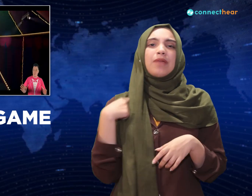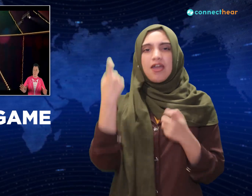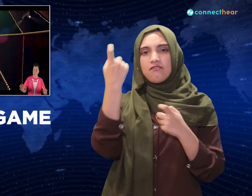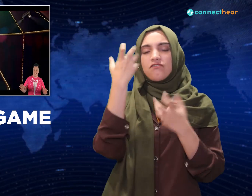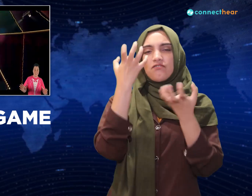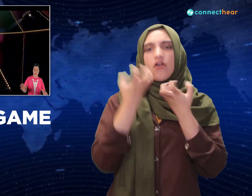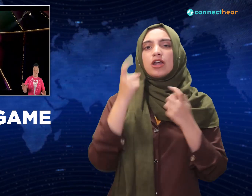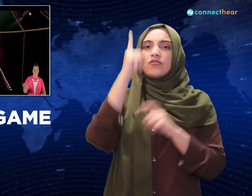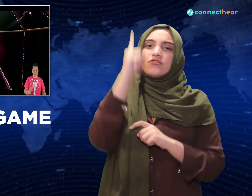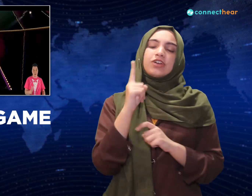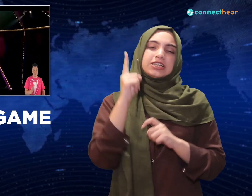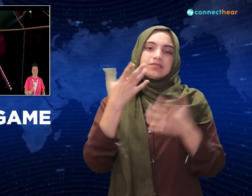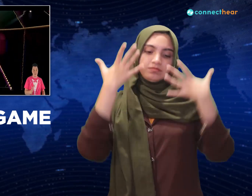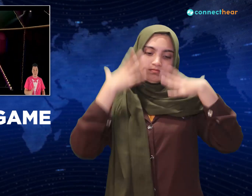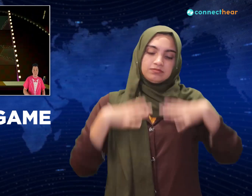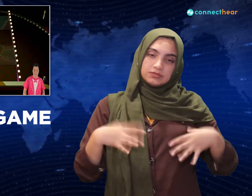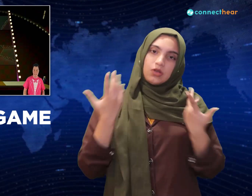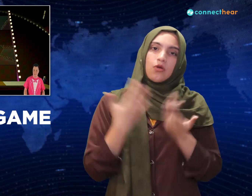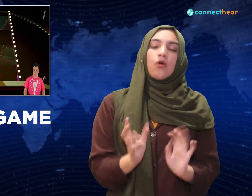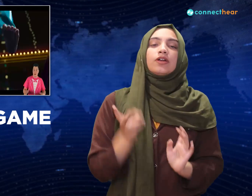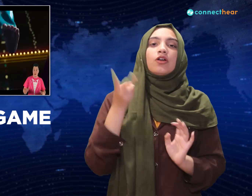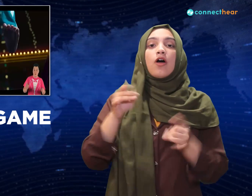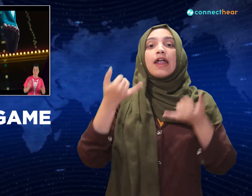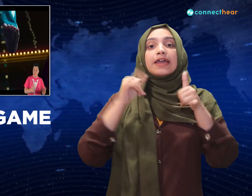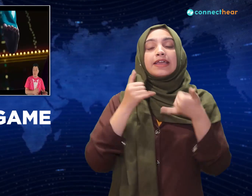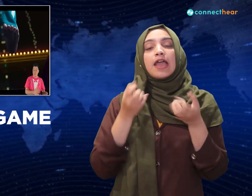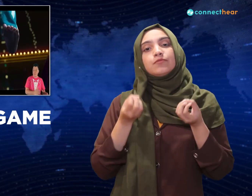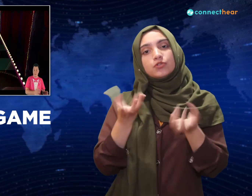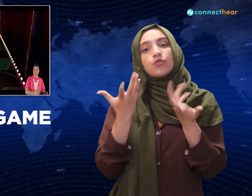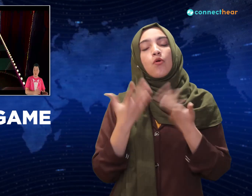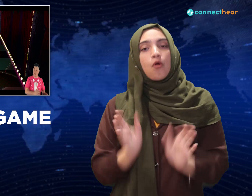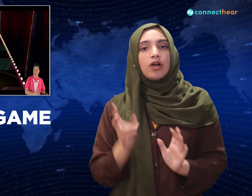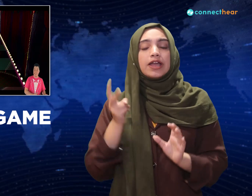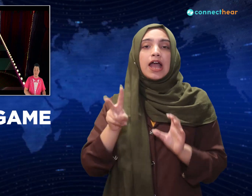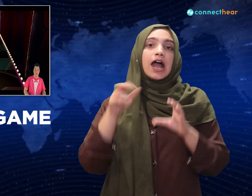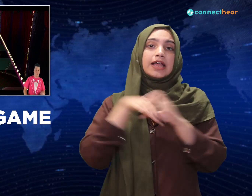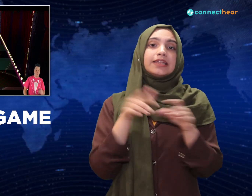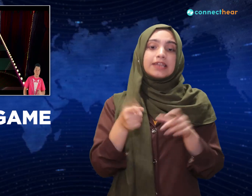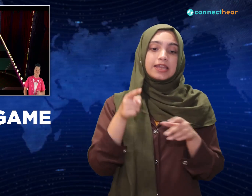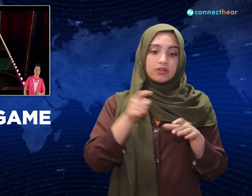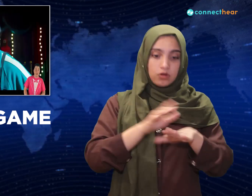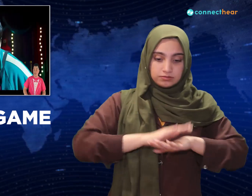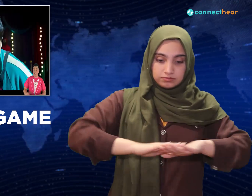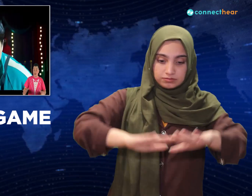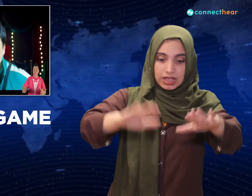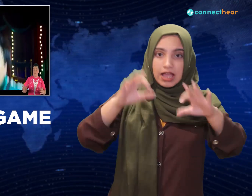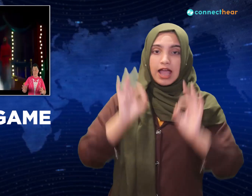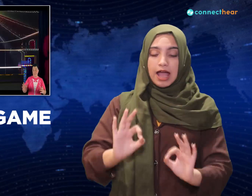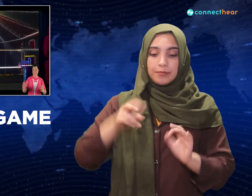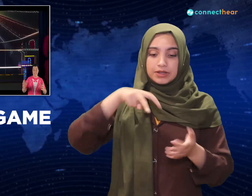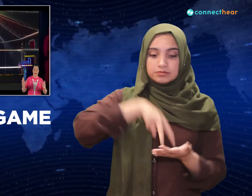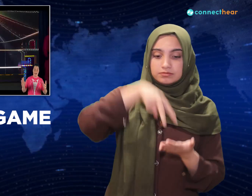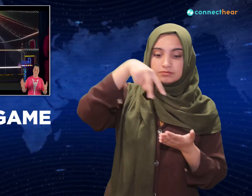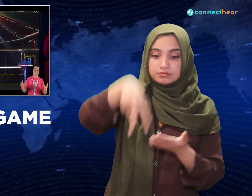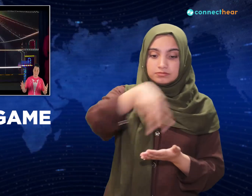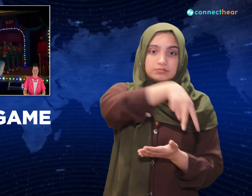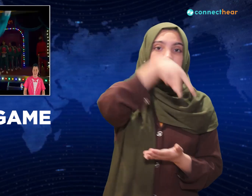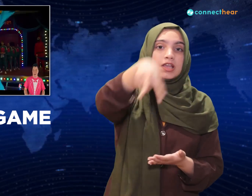these glass panels. In each row, one is tempered glass that'll hold ya and the other is not. Yeah,